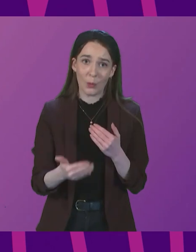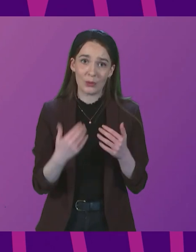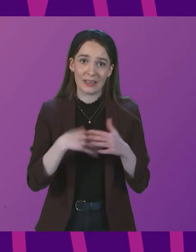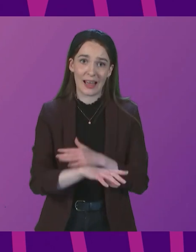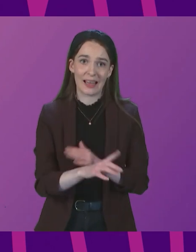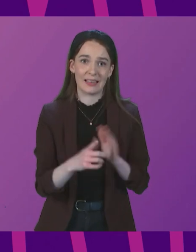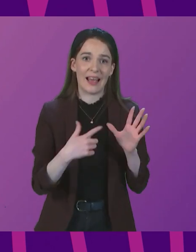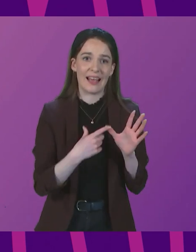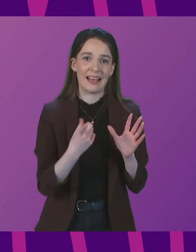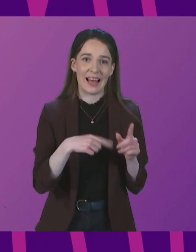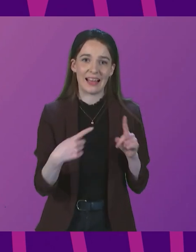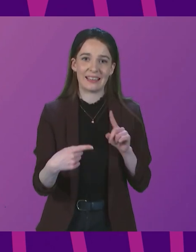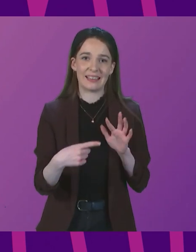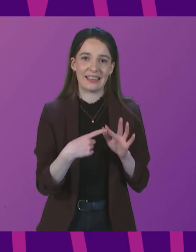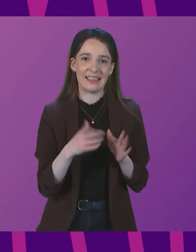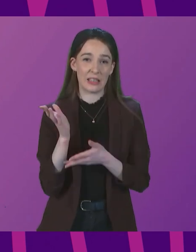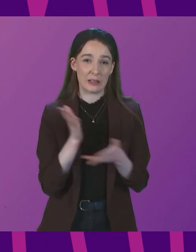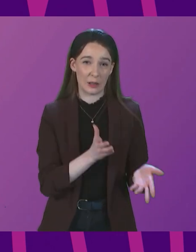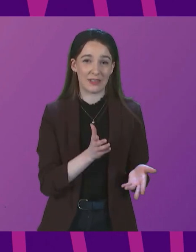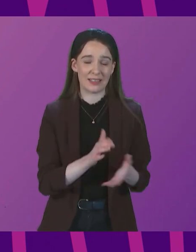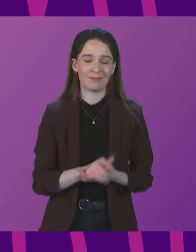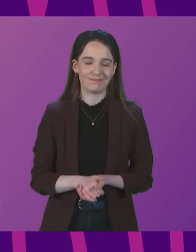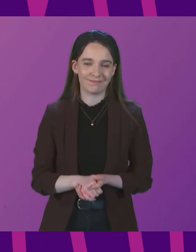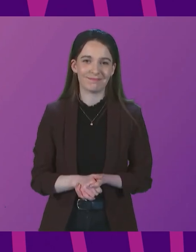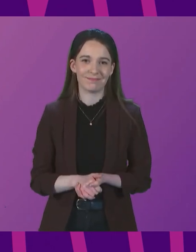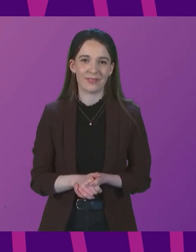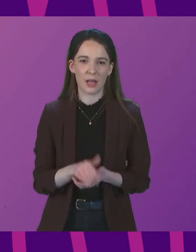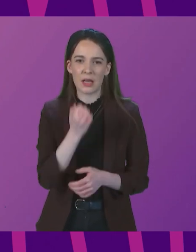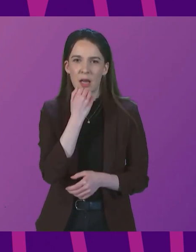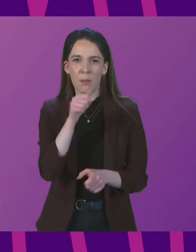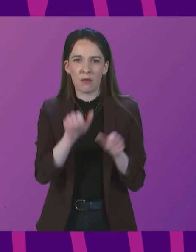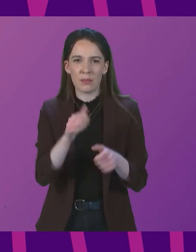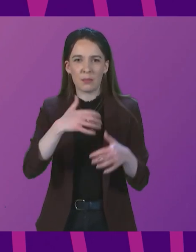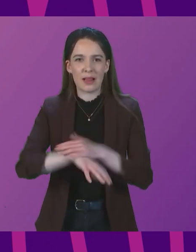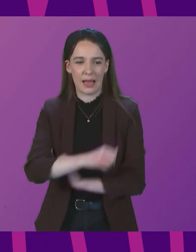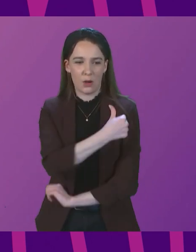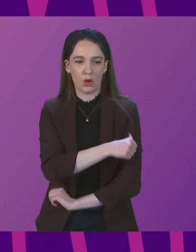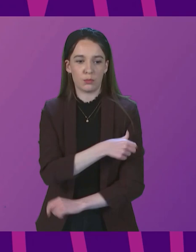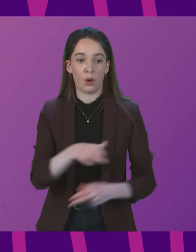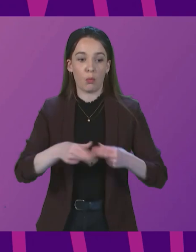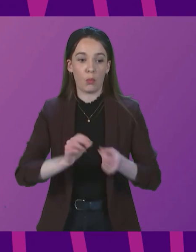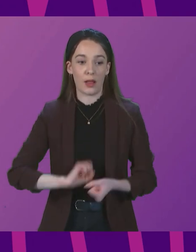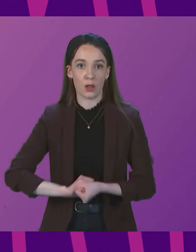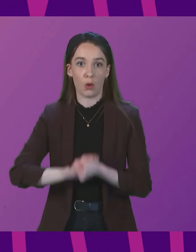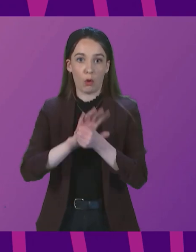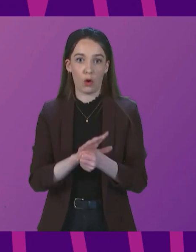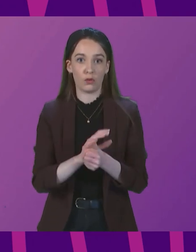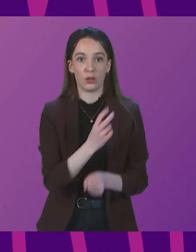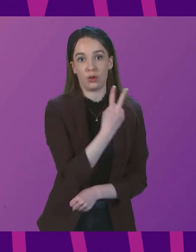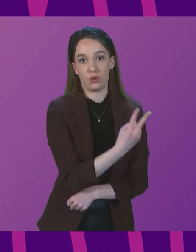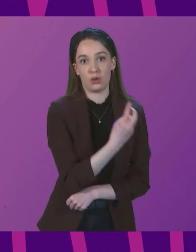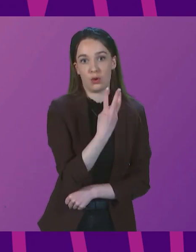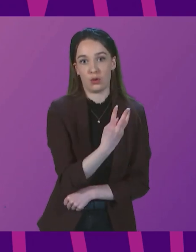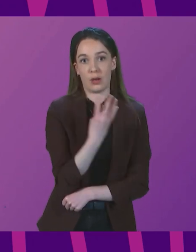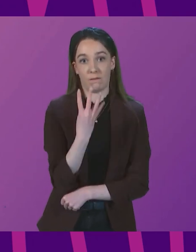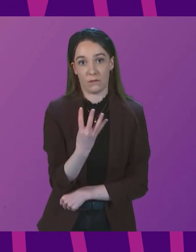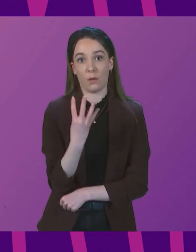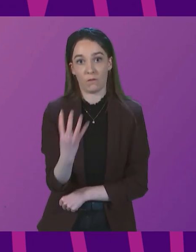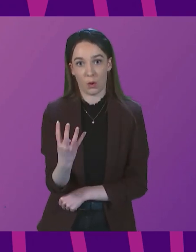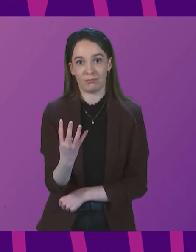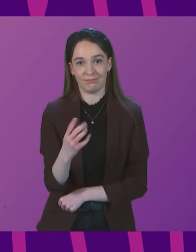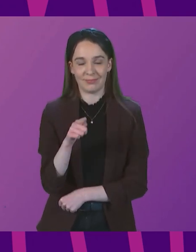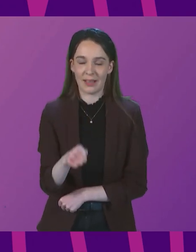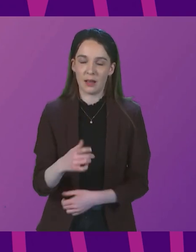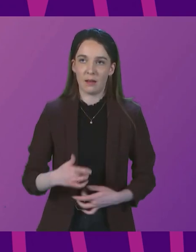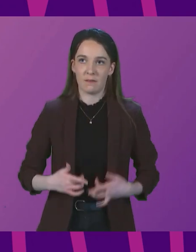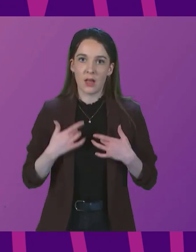services. The number of people in hospital with COVID reported today, 2344, is,